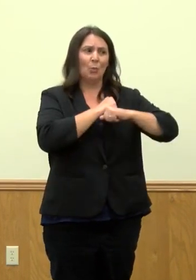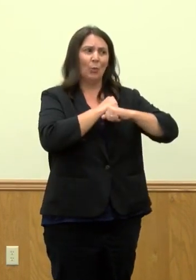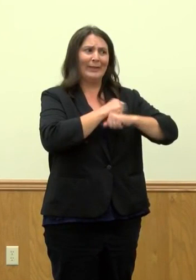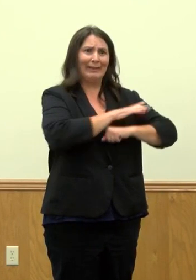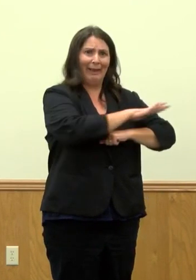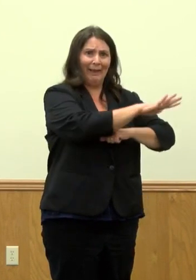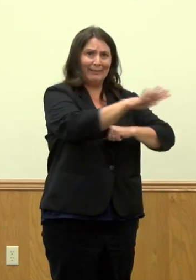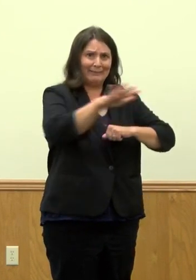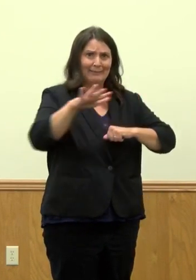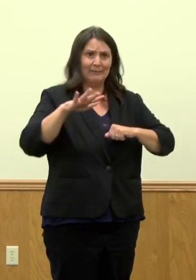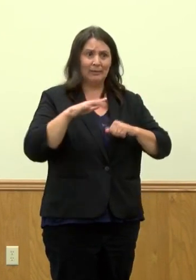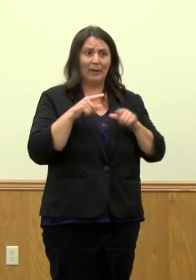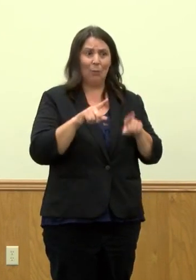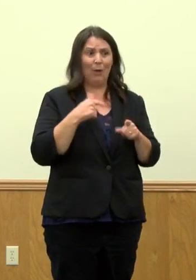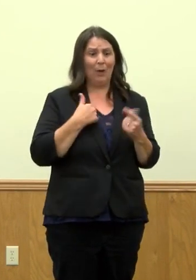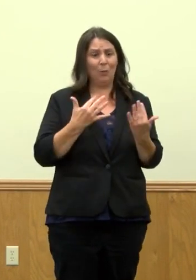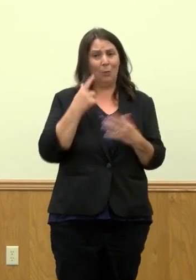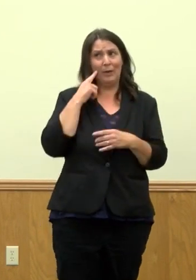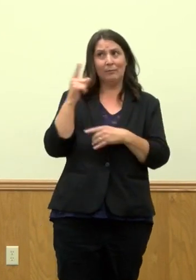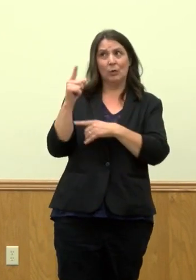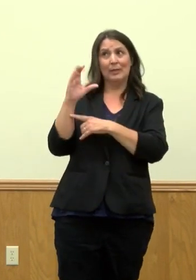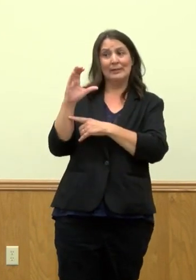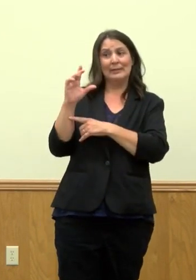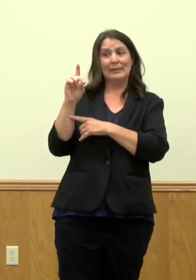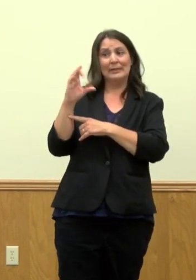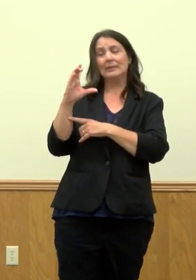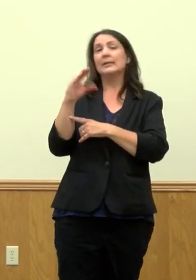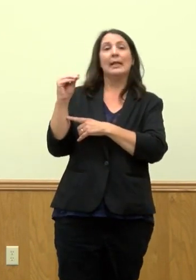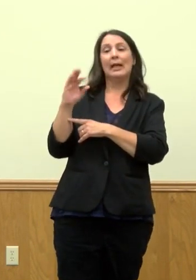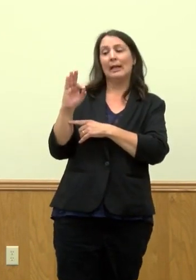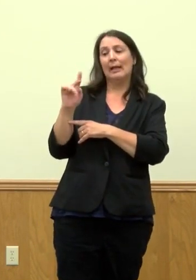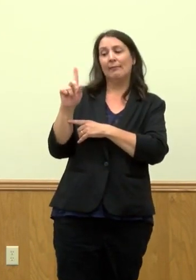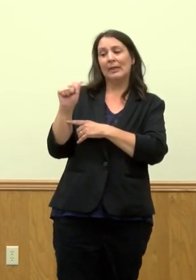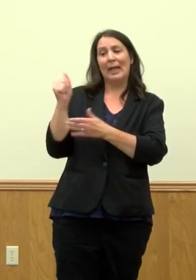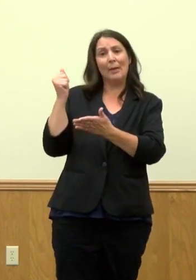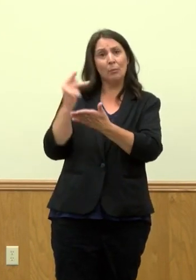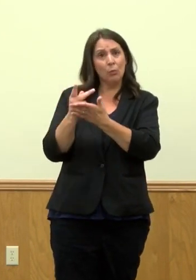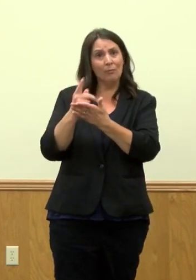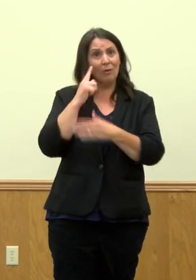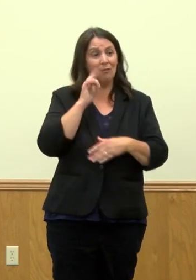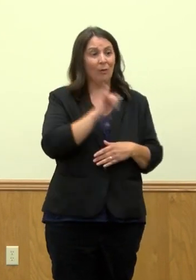we're waiting for the final CDC and FDA approval for that age group.